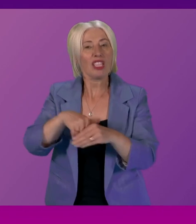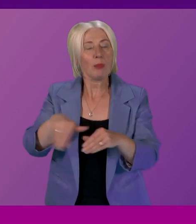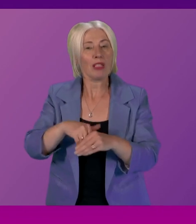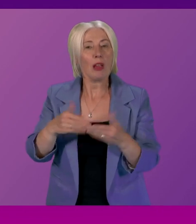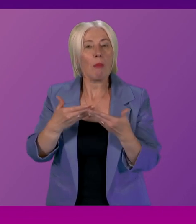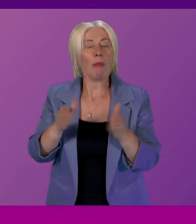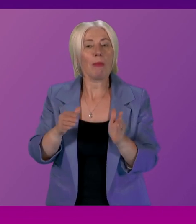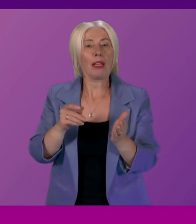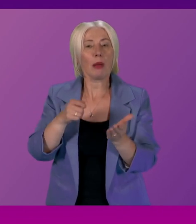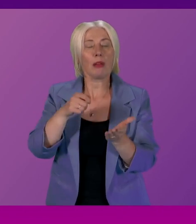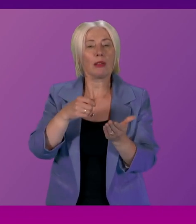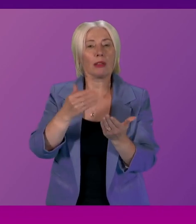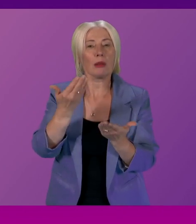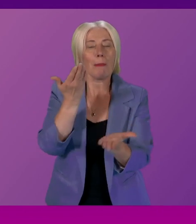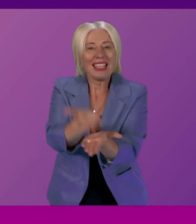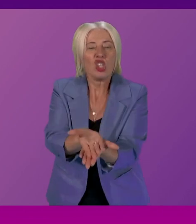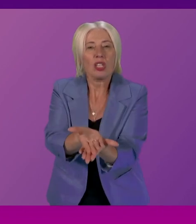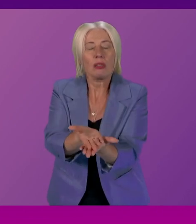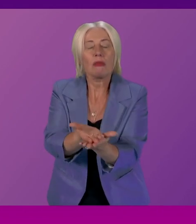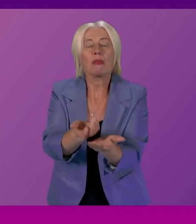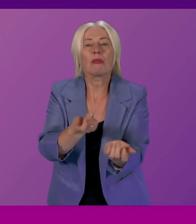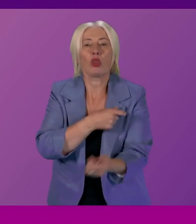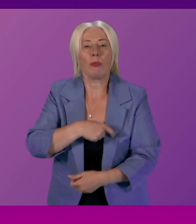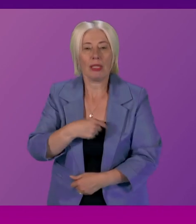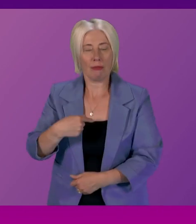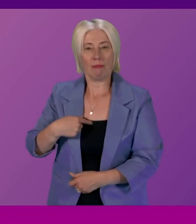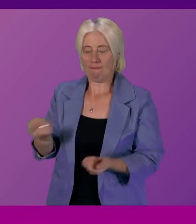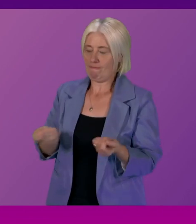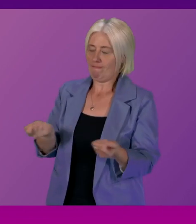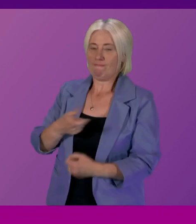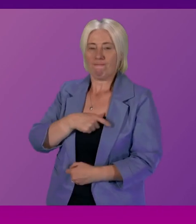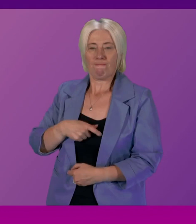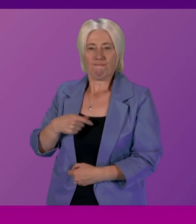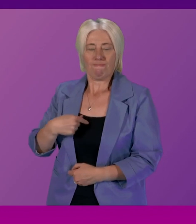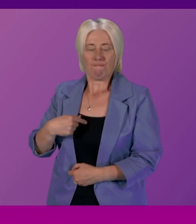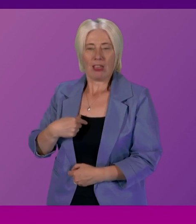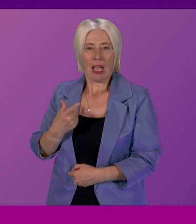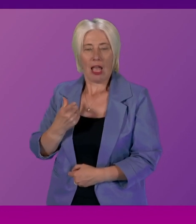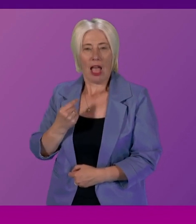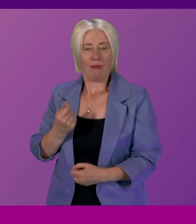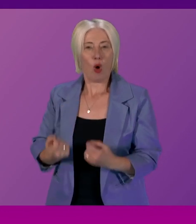Petitions Committee Jackson First Minister as convener of this particular committee affords me the opportunity to bring directly to you